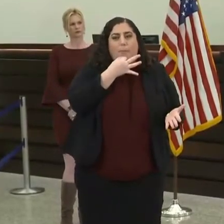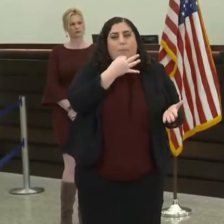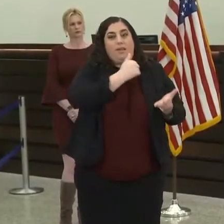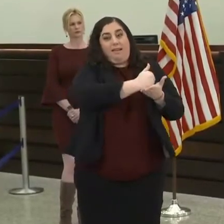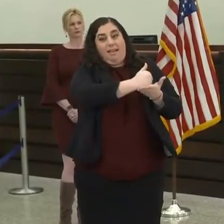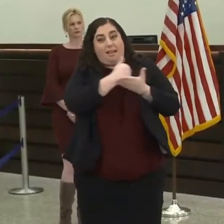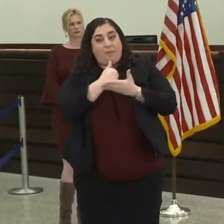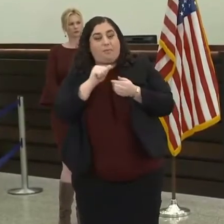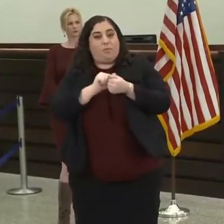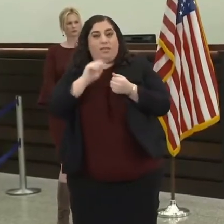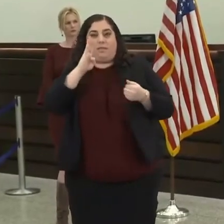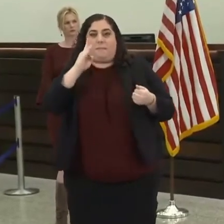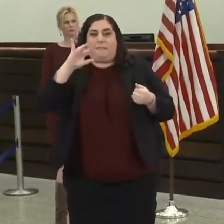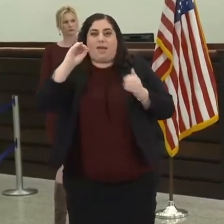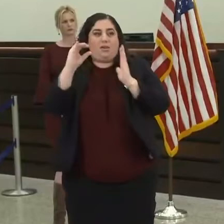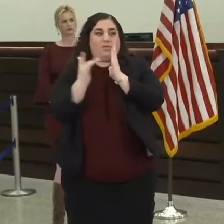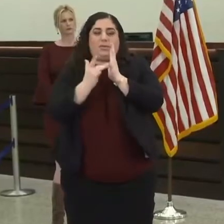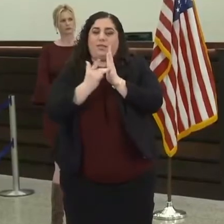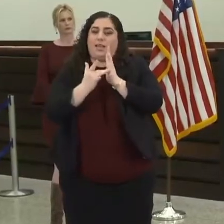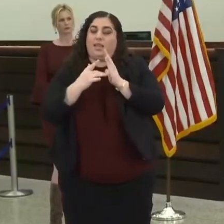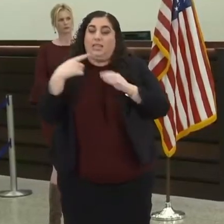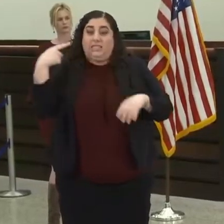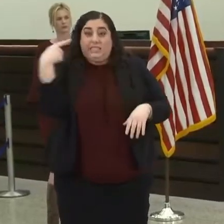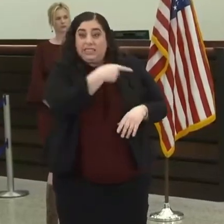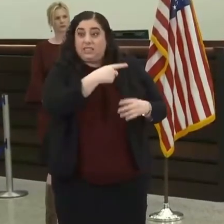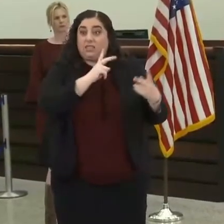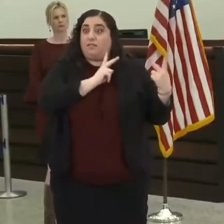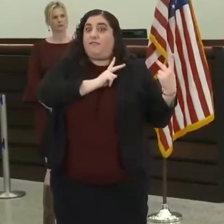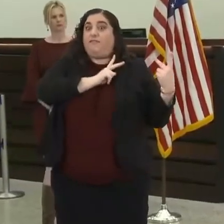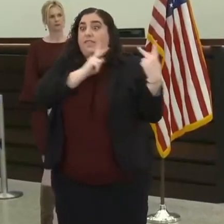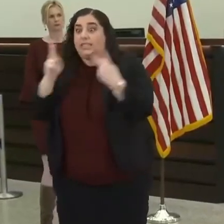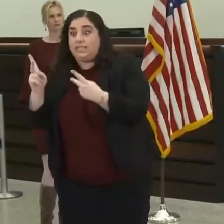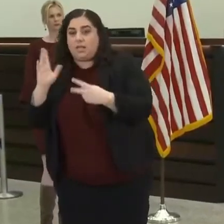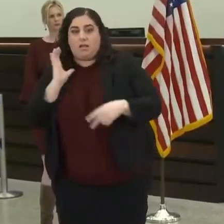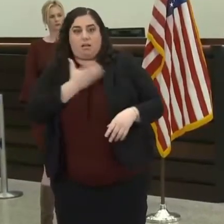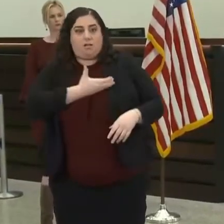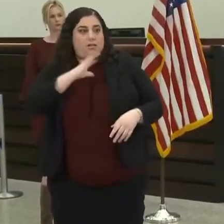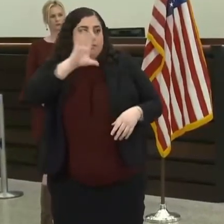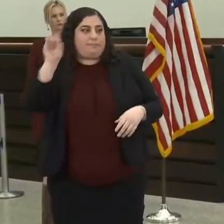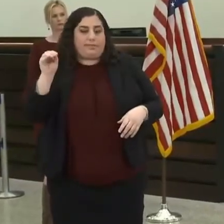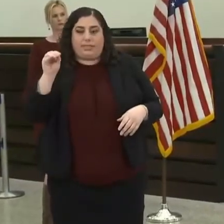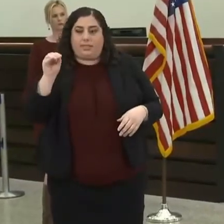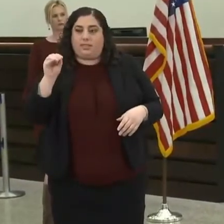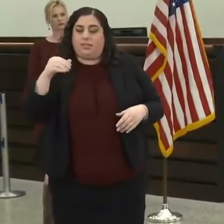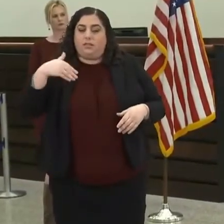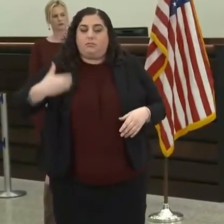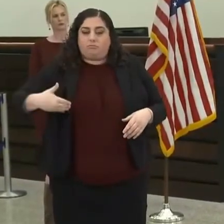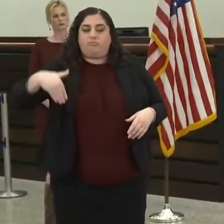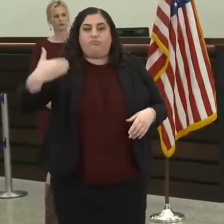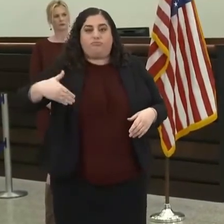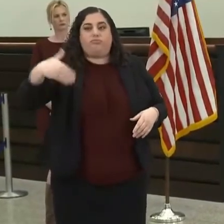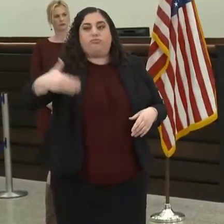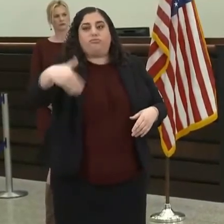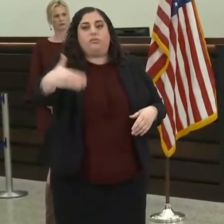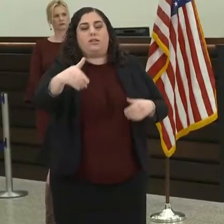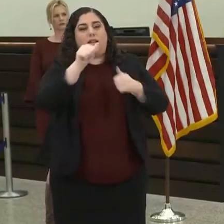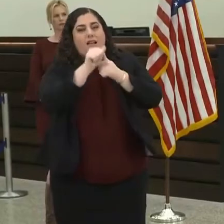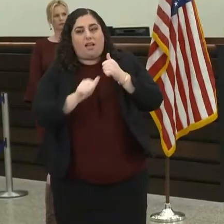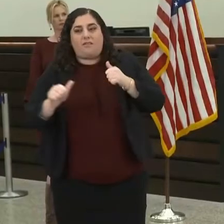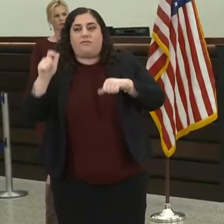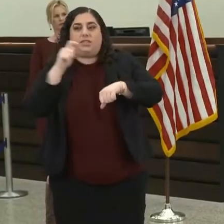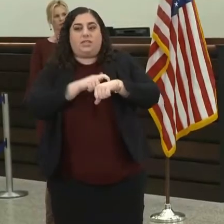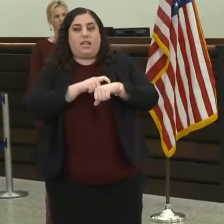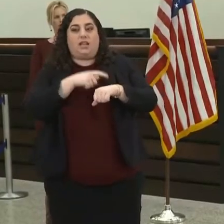great opportunity to have him visit our company on occasion, and every time he just